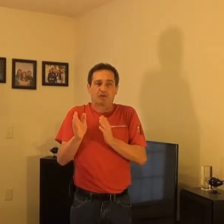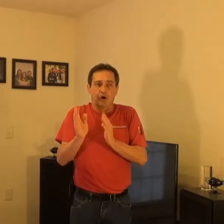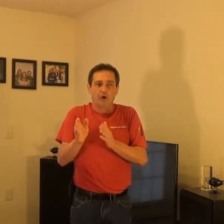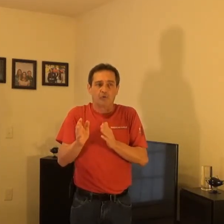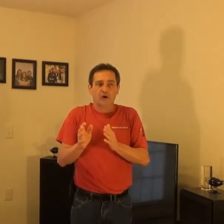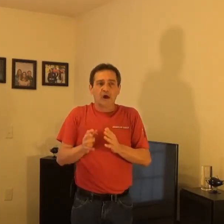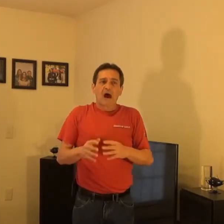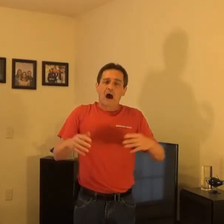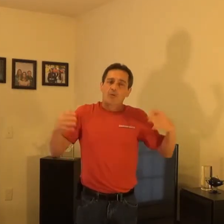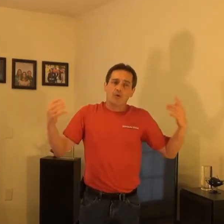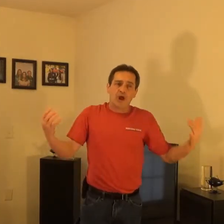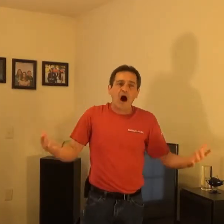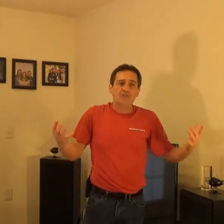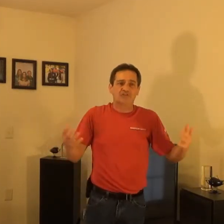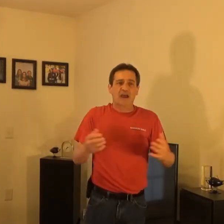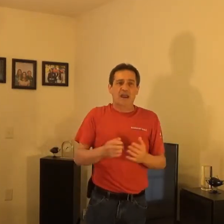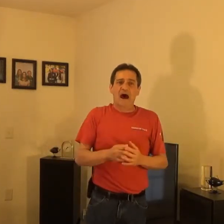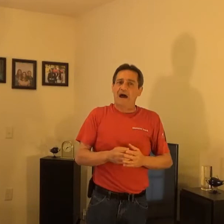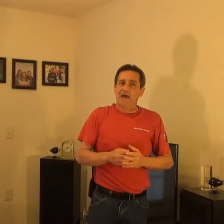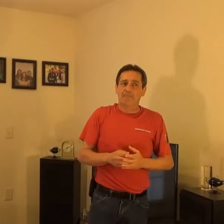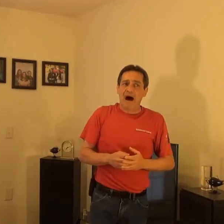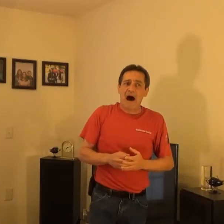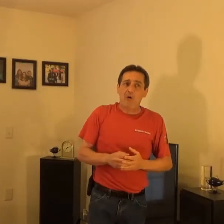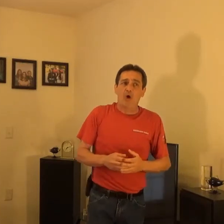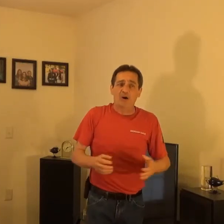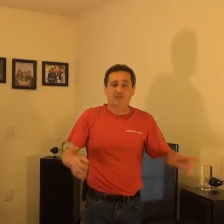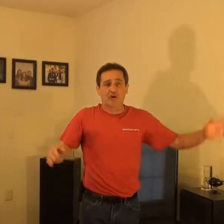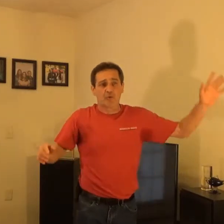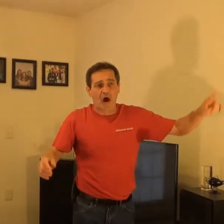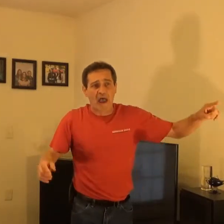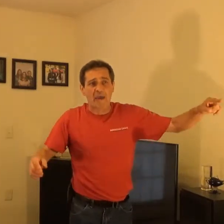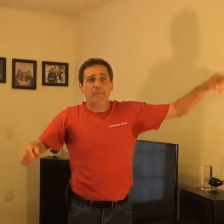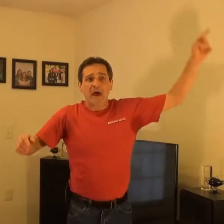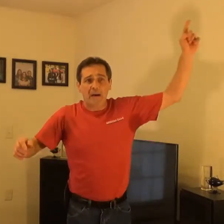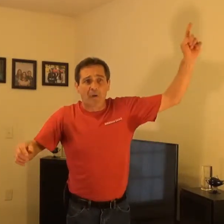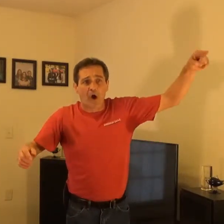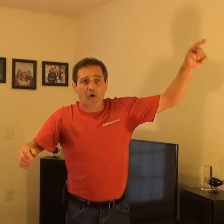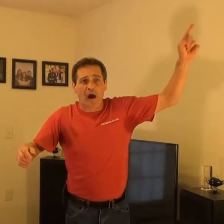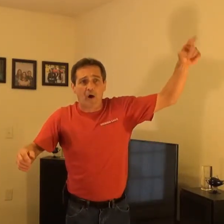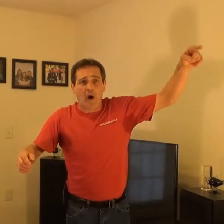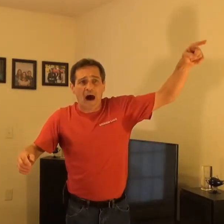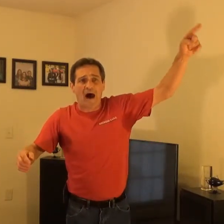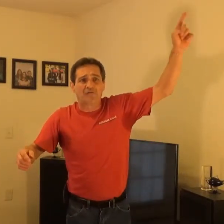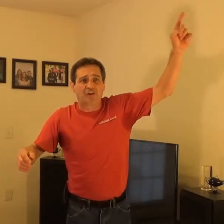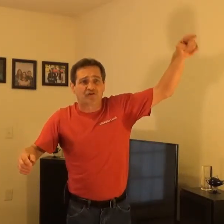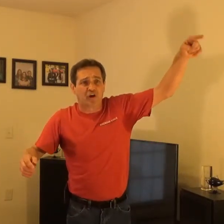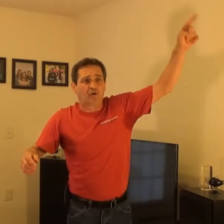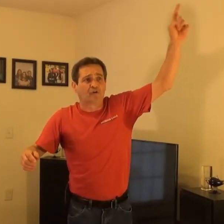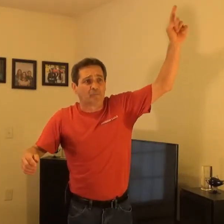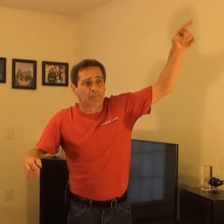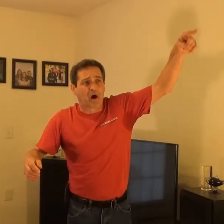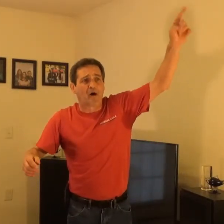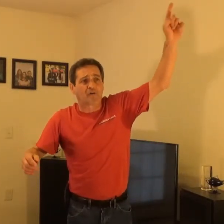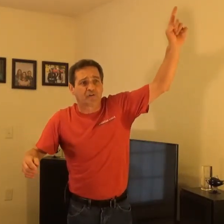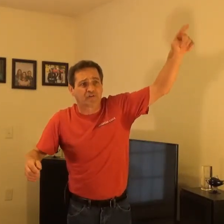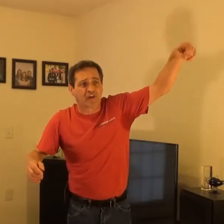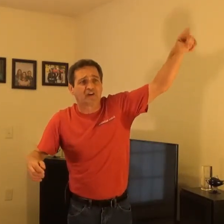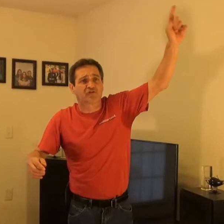truth. I will not stand idly by and watch them rape and murder our wives and children, my brothers and sisters,